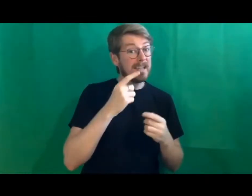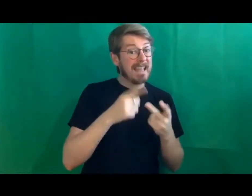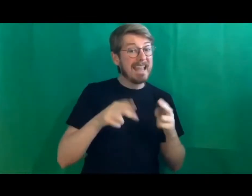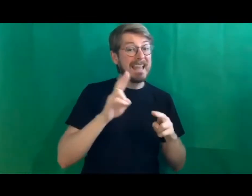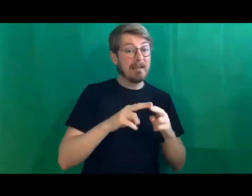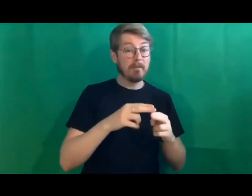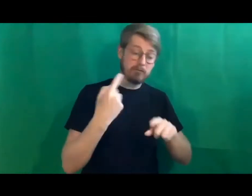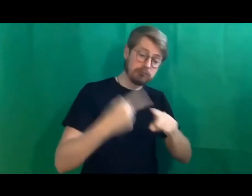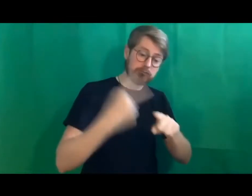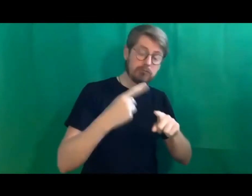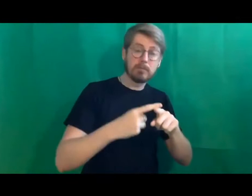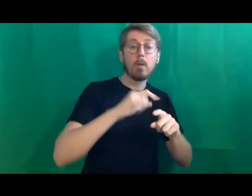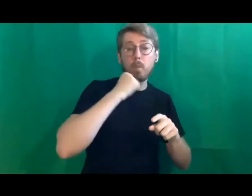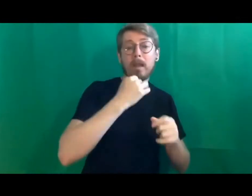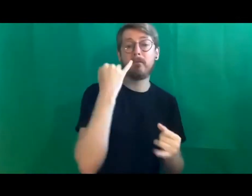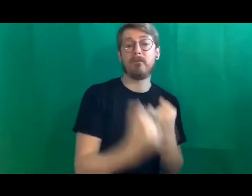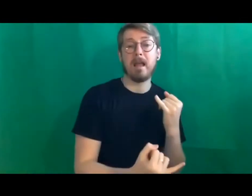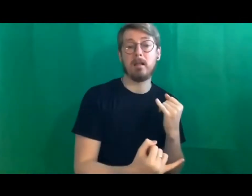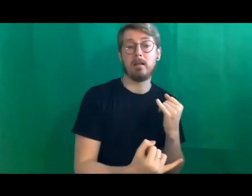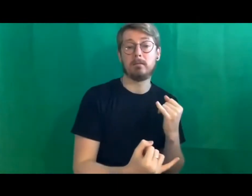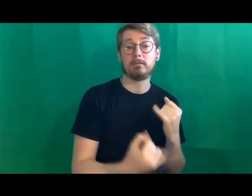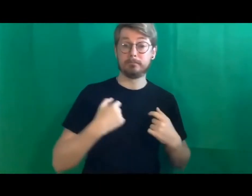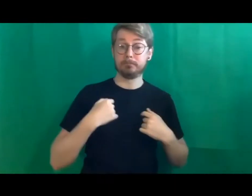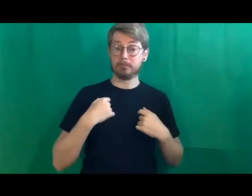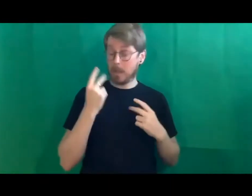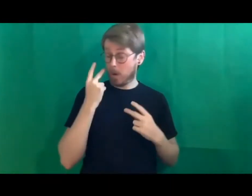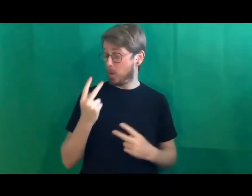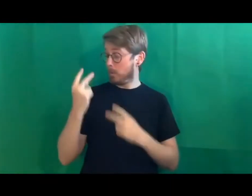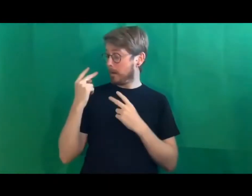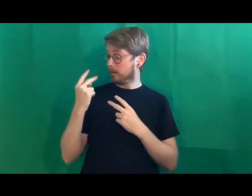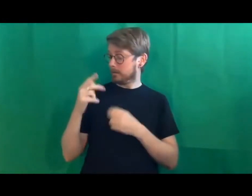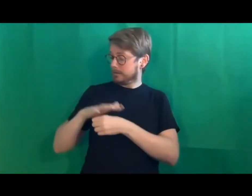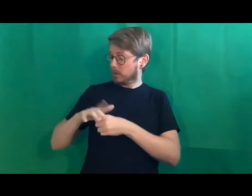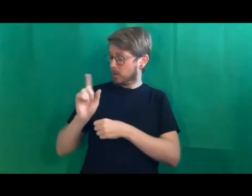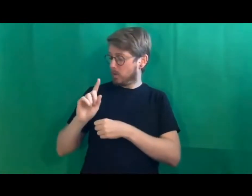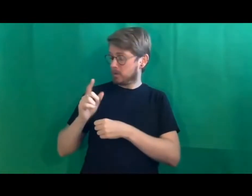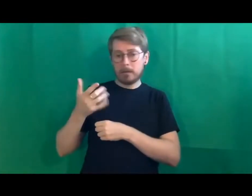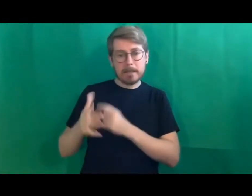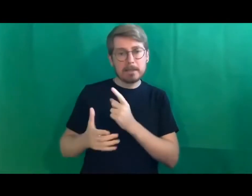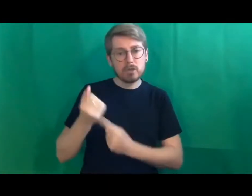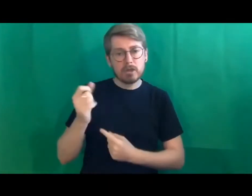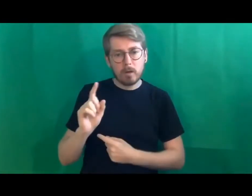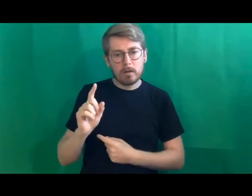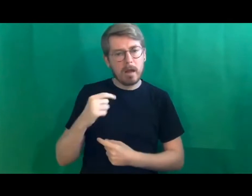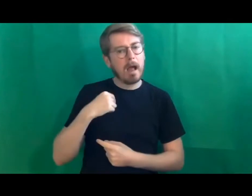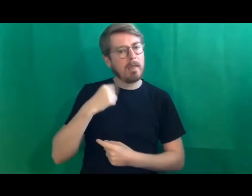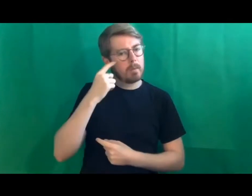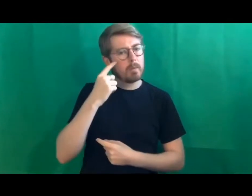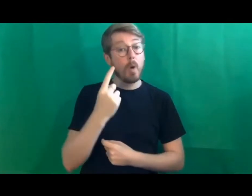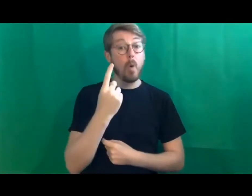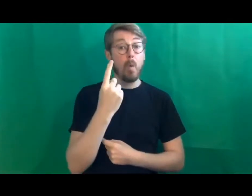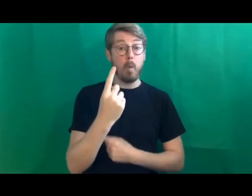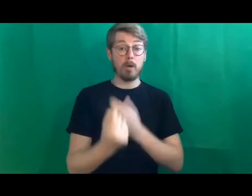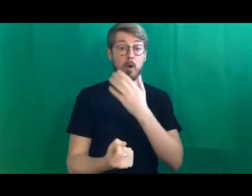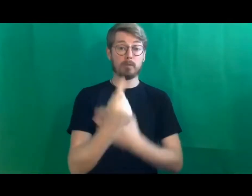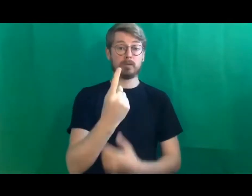there's you know I looked at where we are and what we've achieved and I thought we have one chance to do this properly and I don't want to rush into